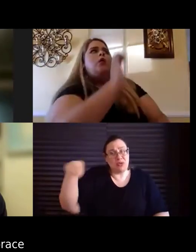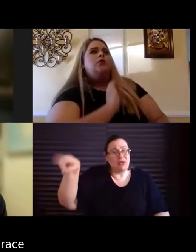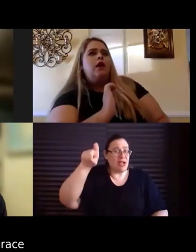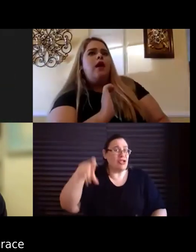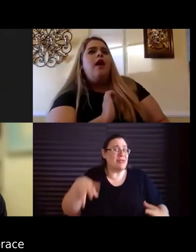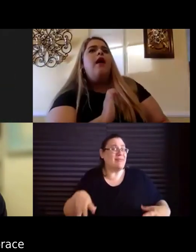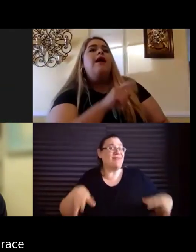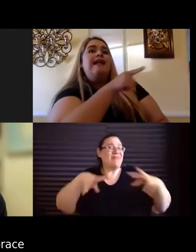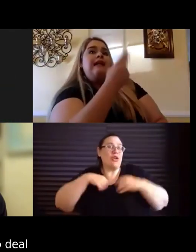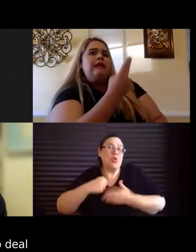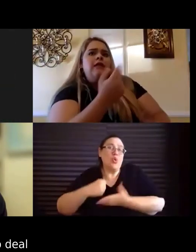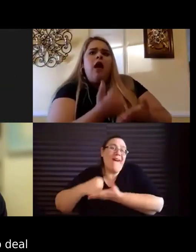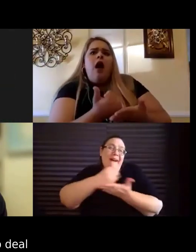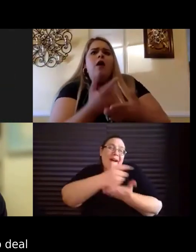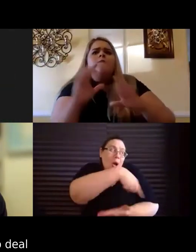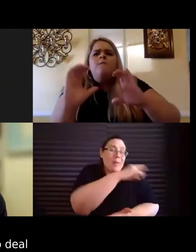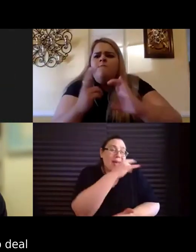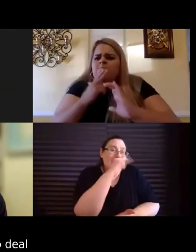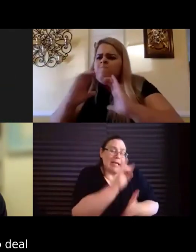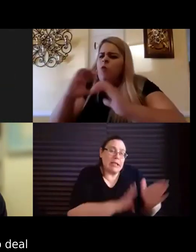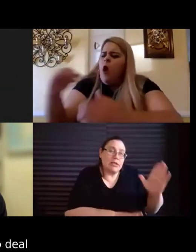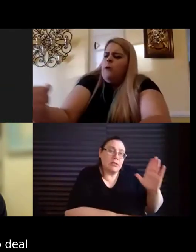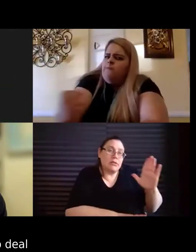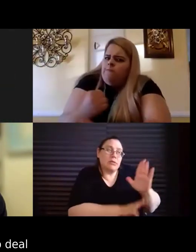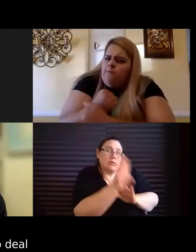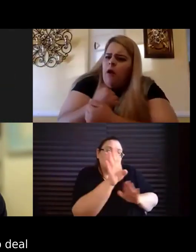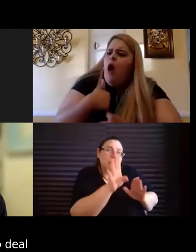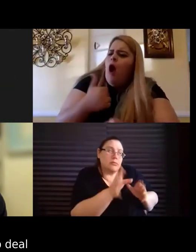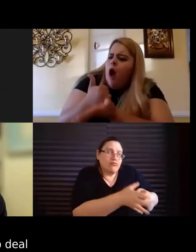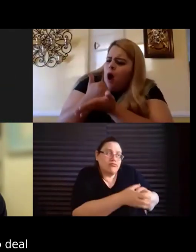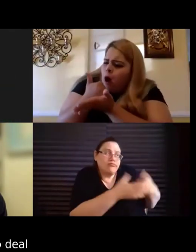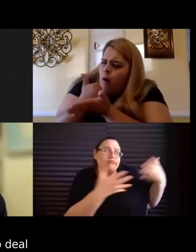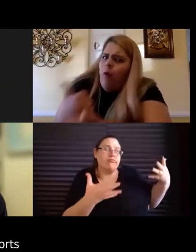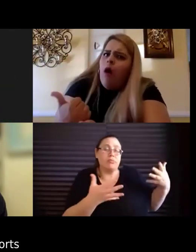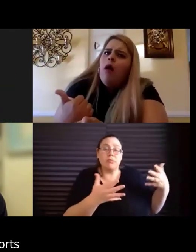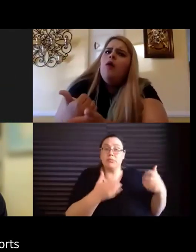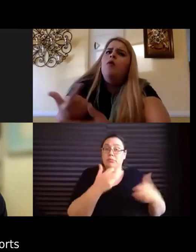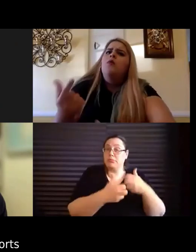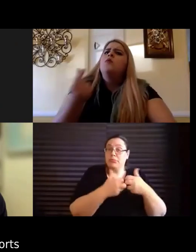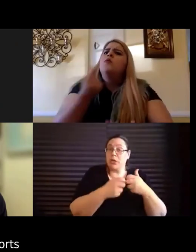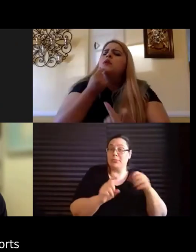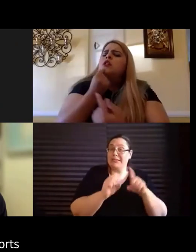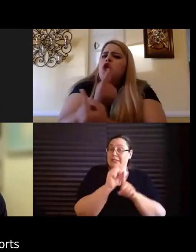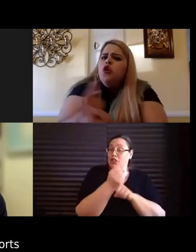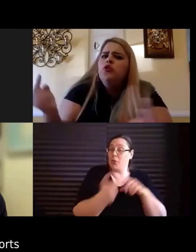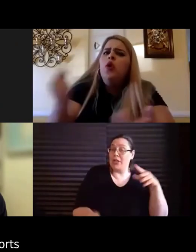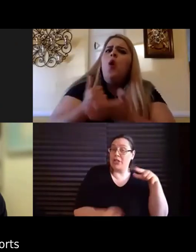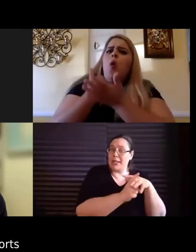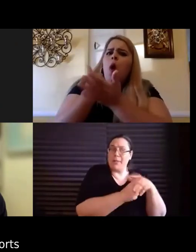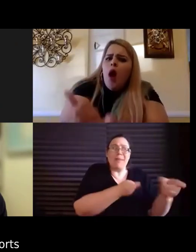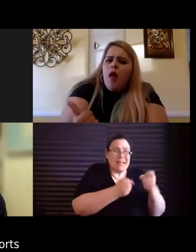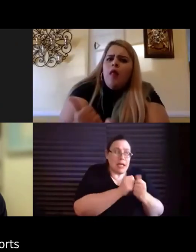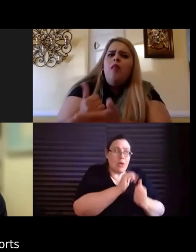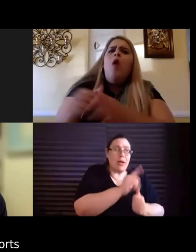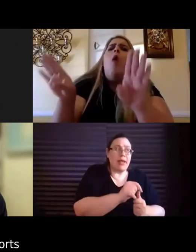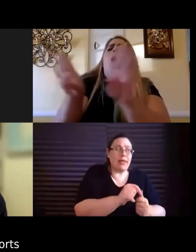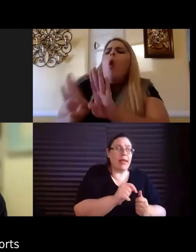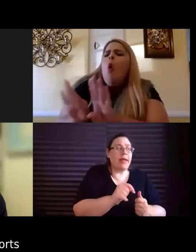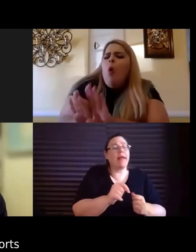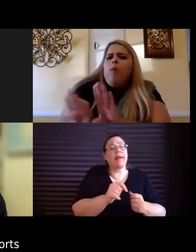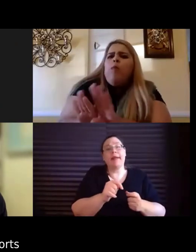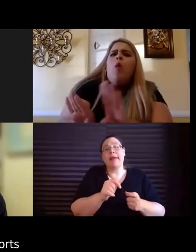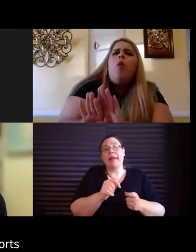help these kids grow, and help these kids deal with difficult situations, and not see it, not see their